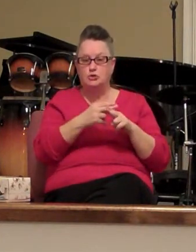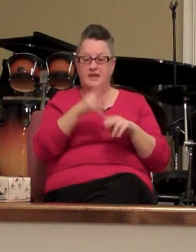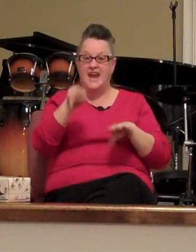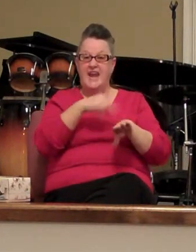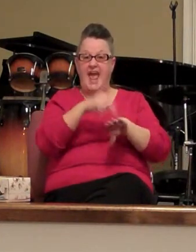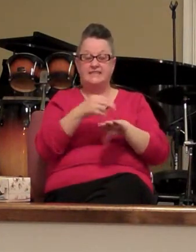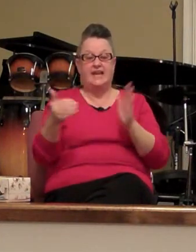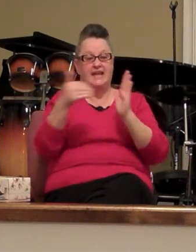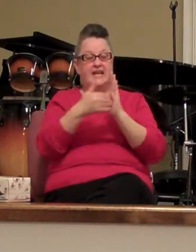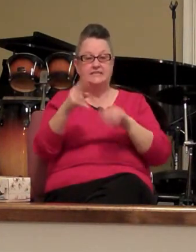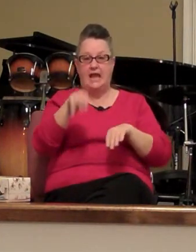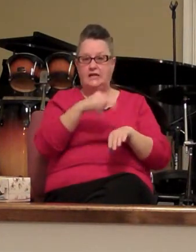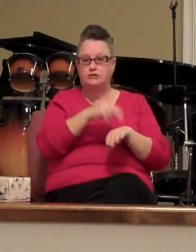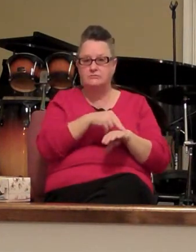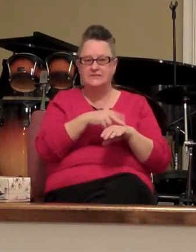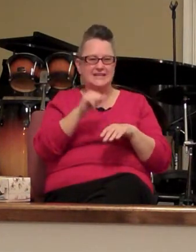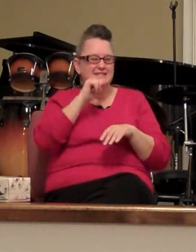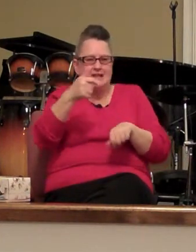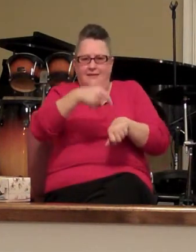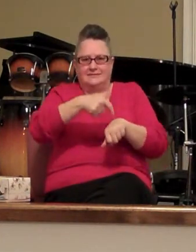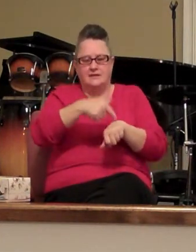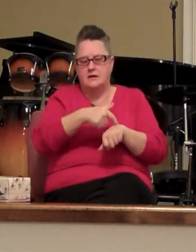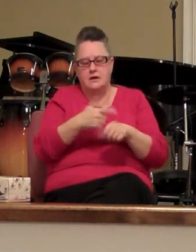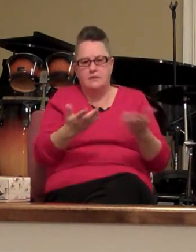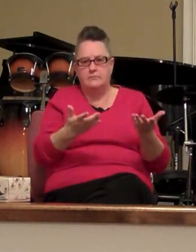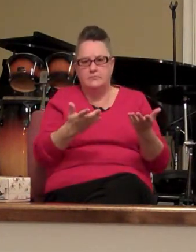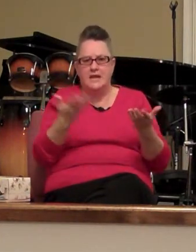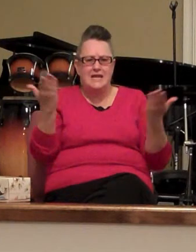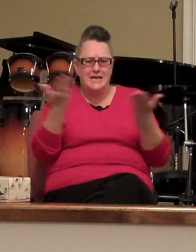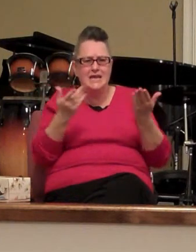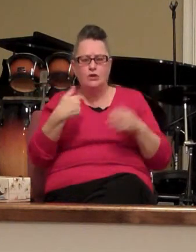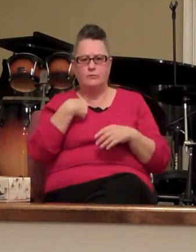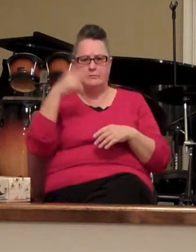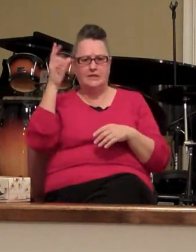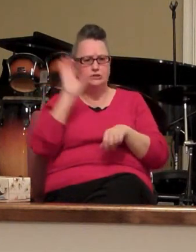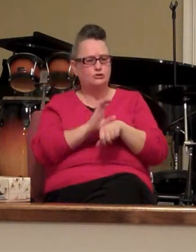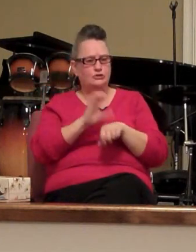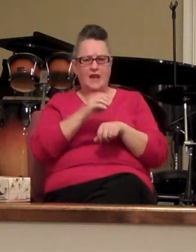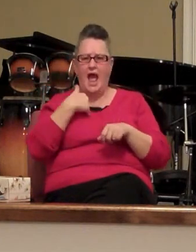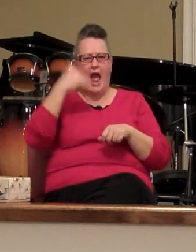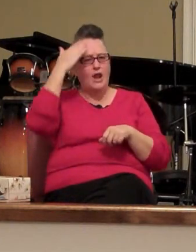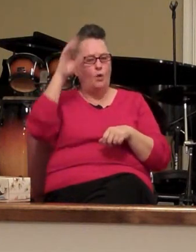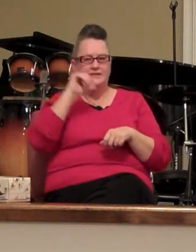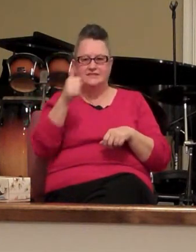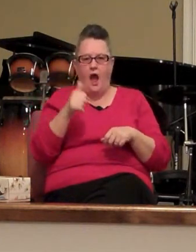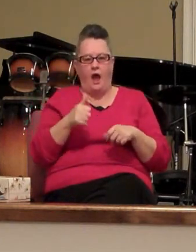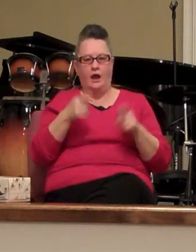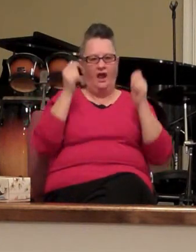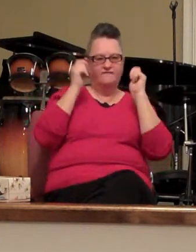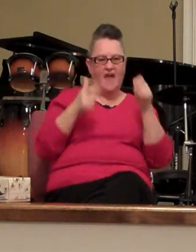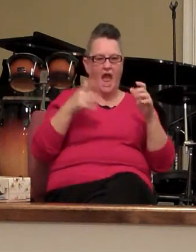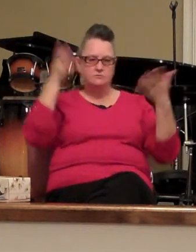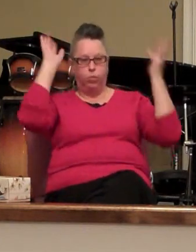nation it's not time hear me church I know this isn't fast and furious and we're not jumping off the walls